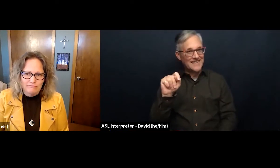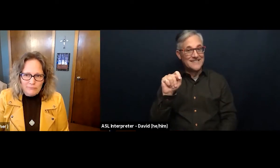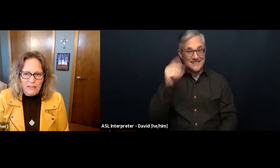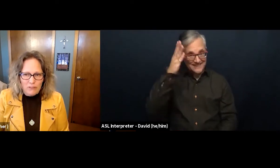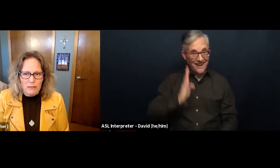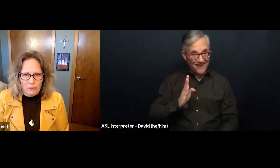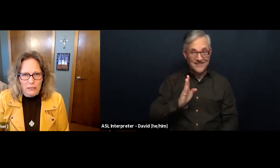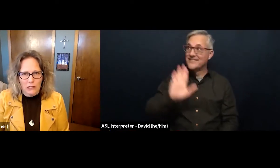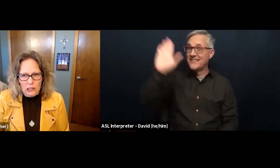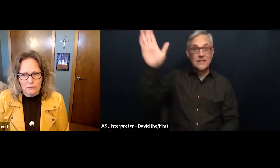life can be pretty hard.